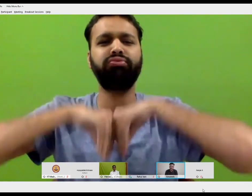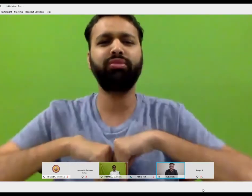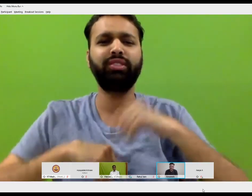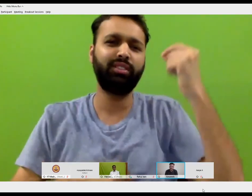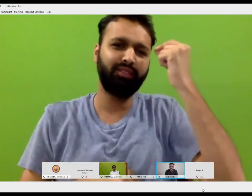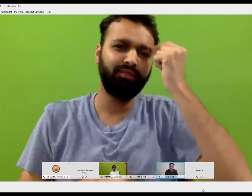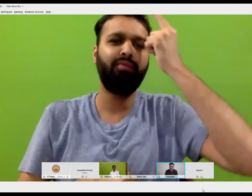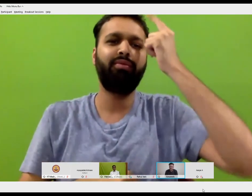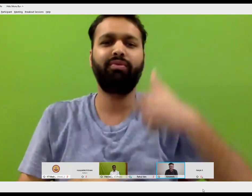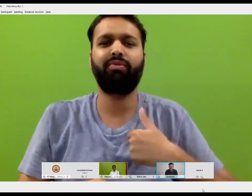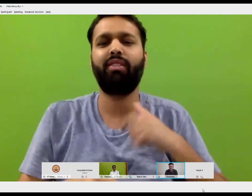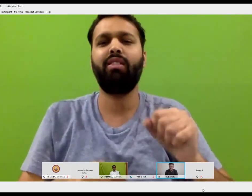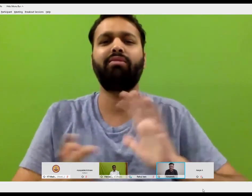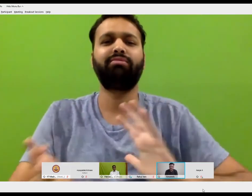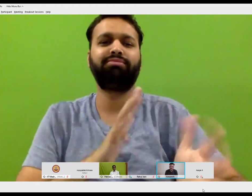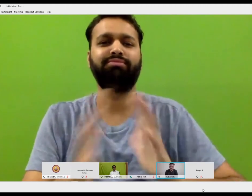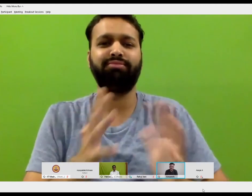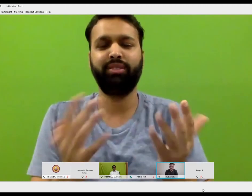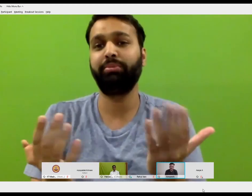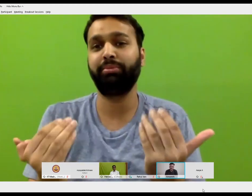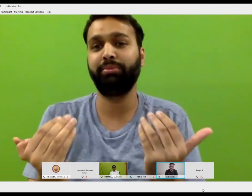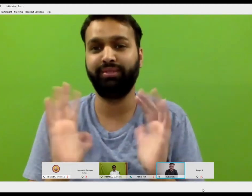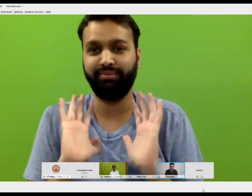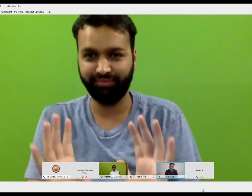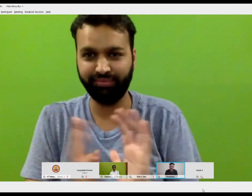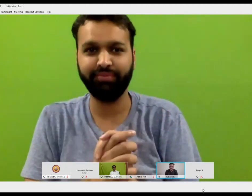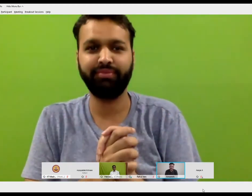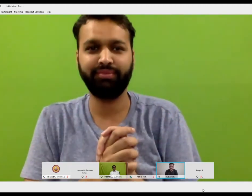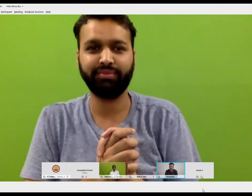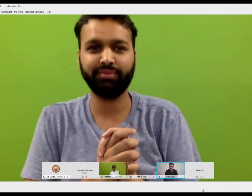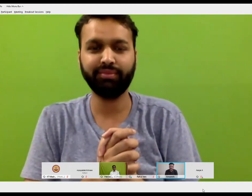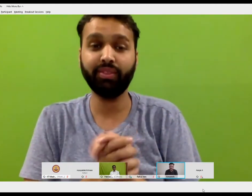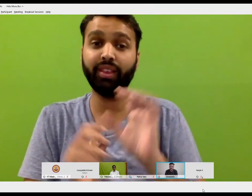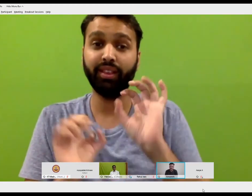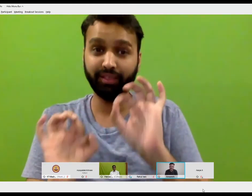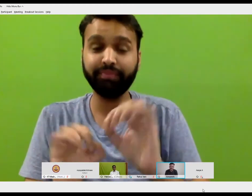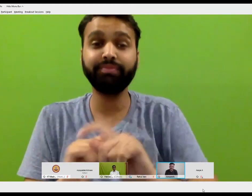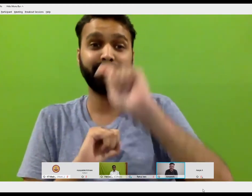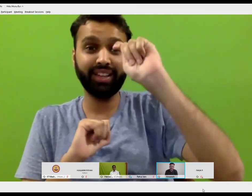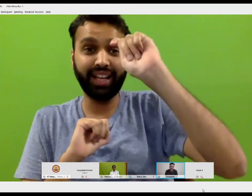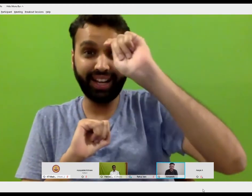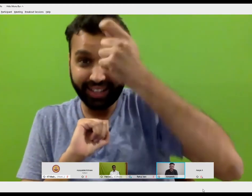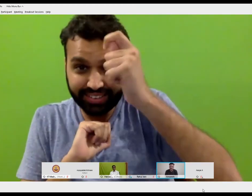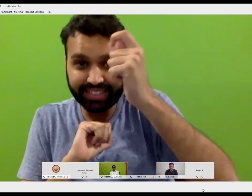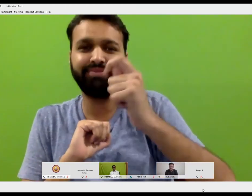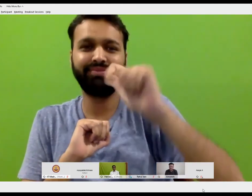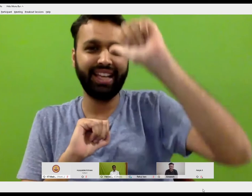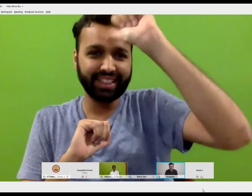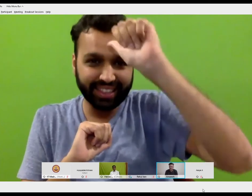we meet with deaf people in different places for a week or for 15 days, and then I learned variations